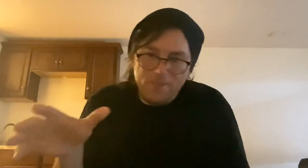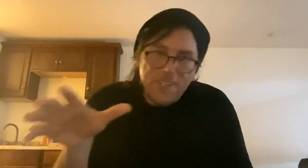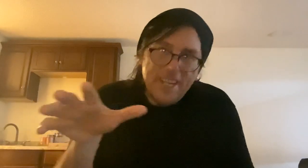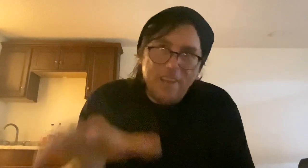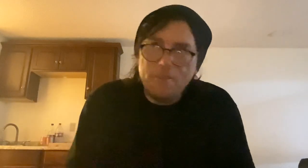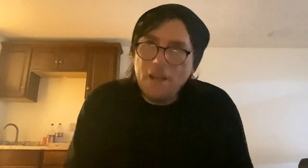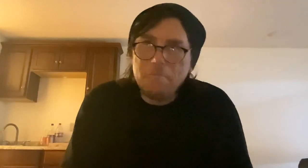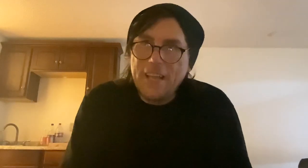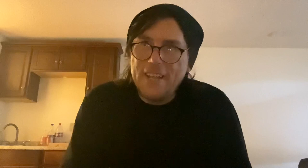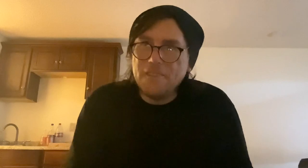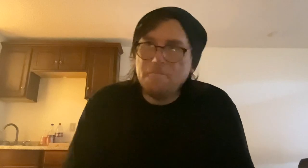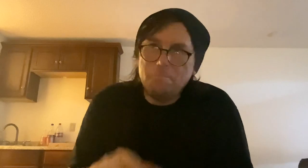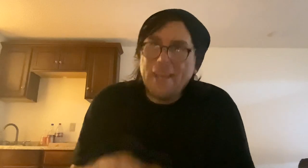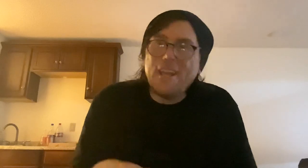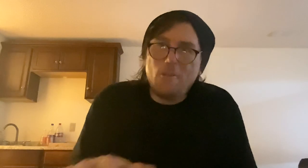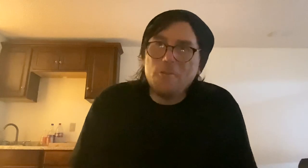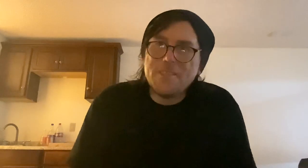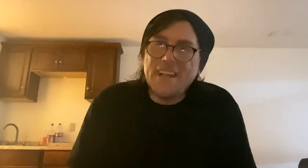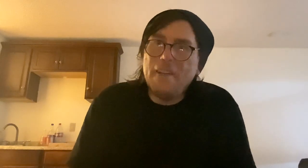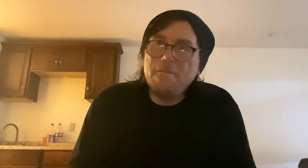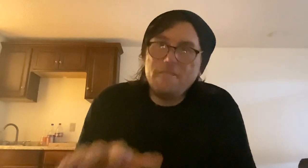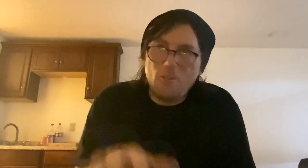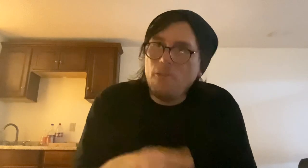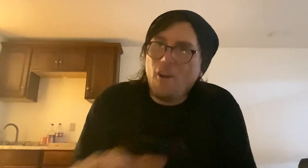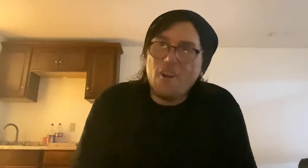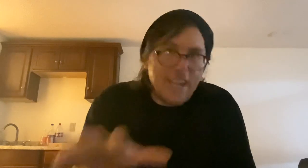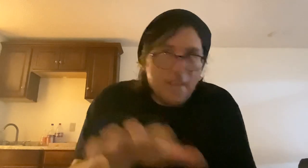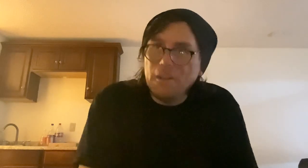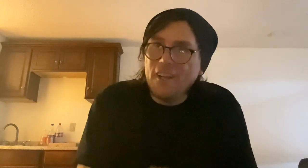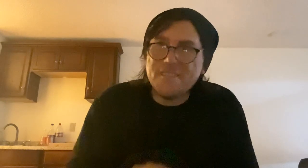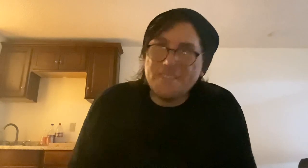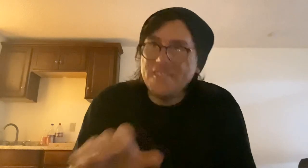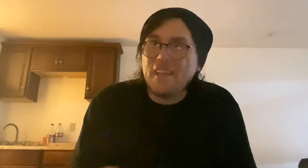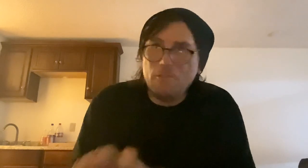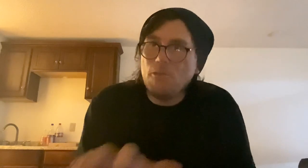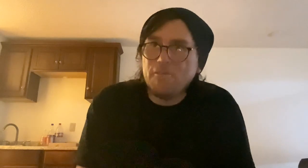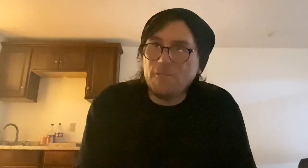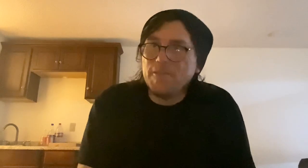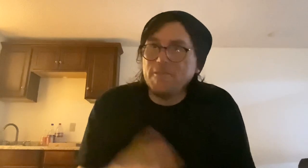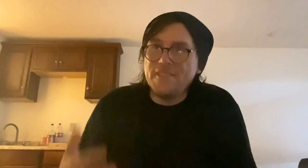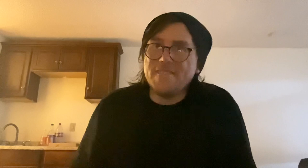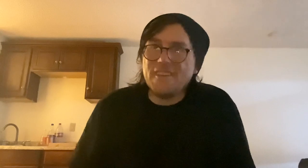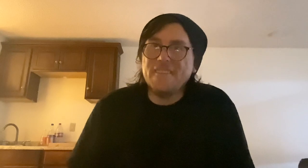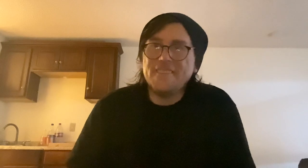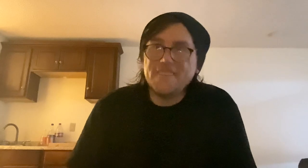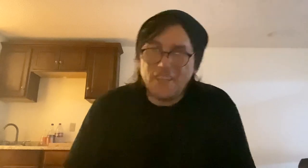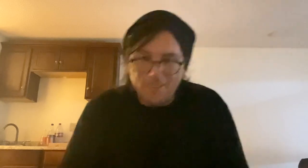if you have plans of making your own stuff, your own art, it belongs to Disney if you work for Disney, you know.